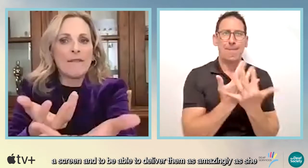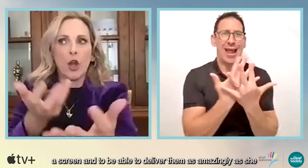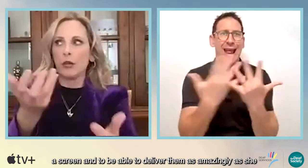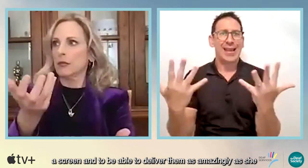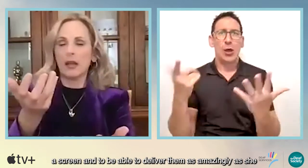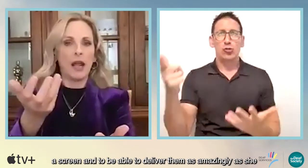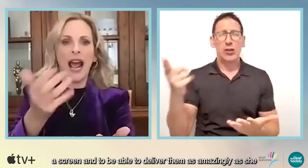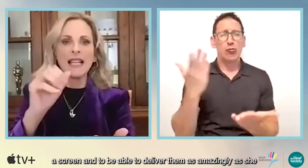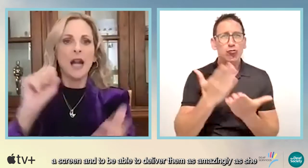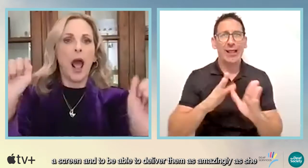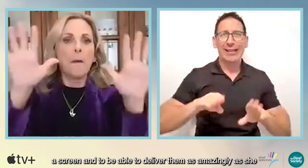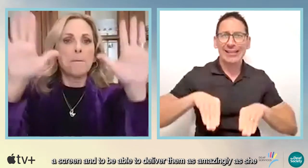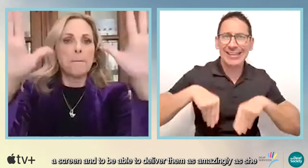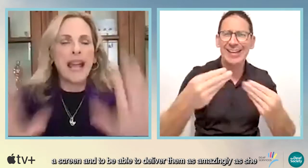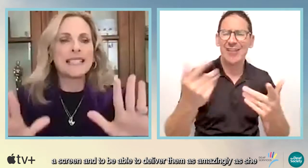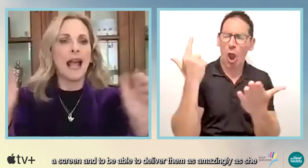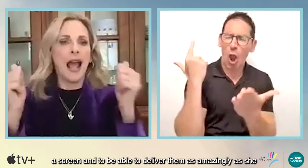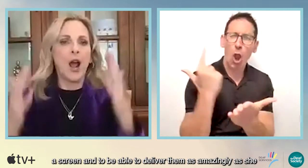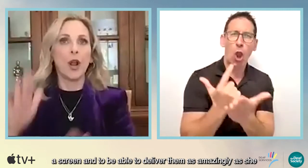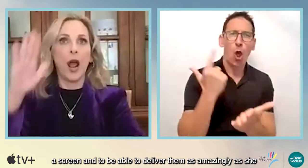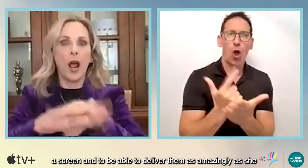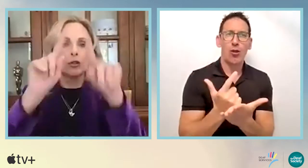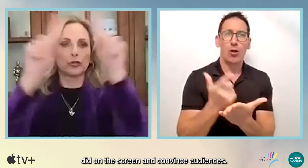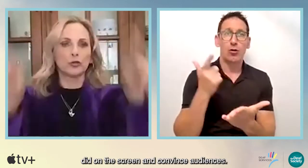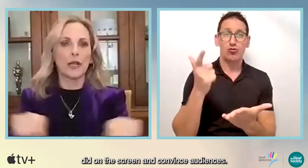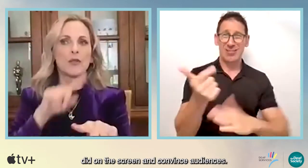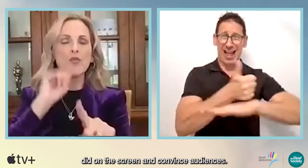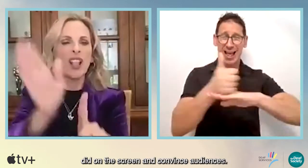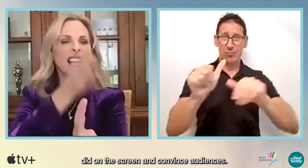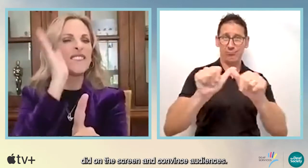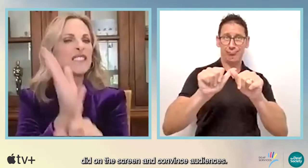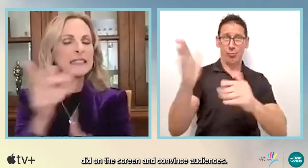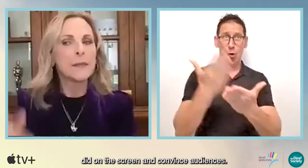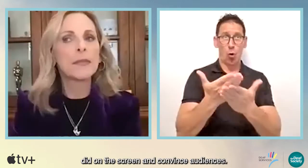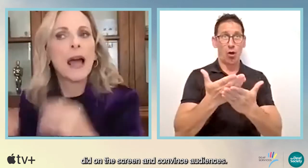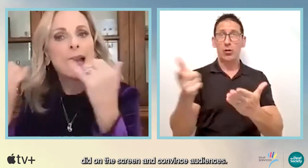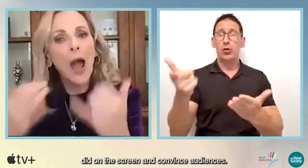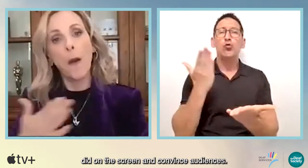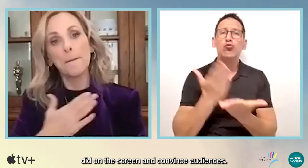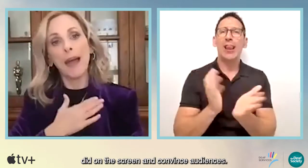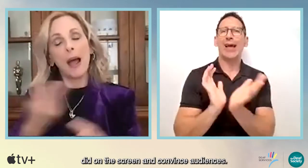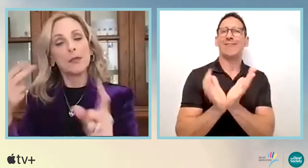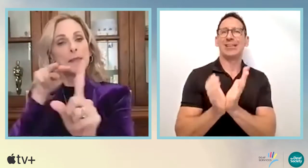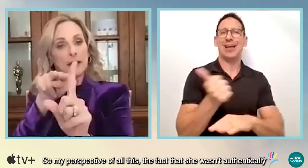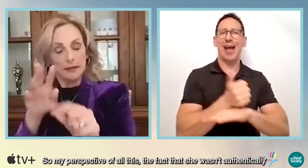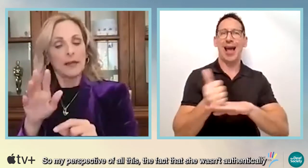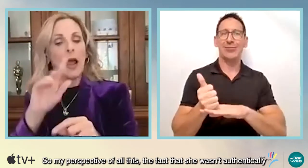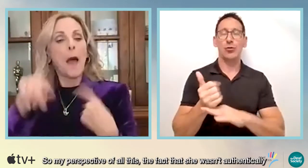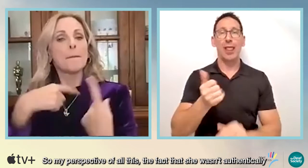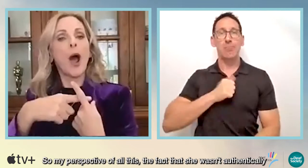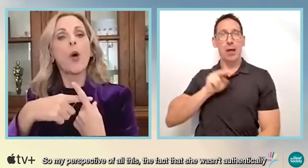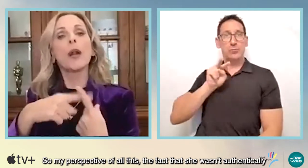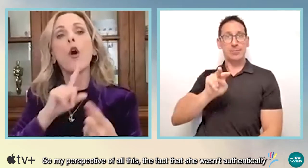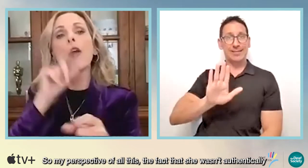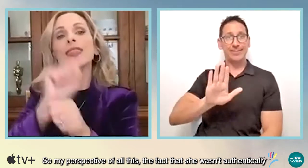a screen and to be able to deliver them as amazingly as she did on the screen and convince audiences. So my